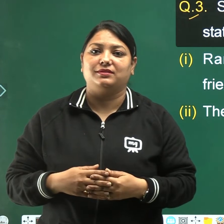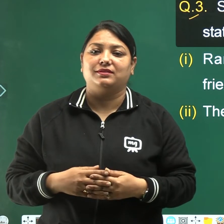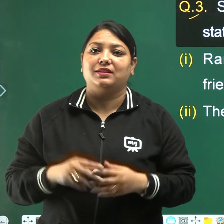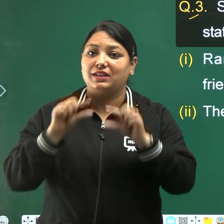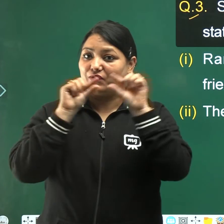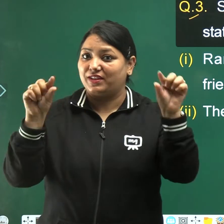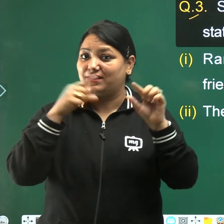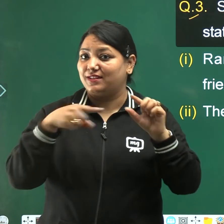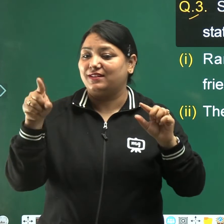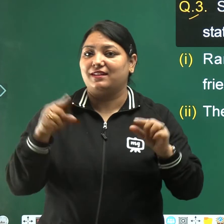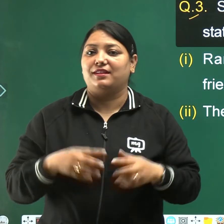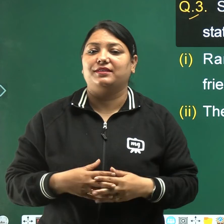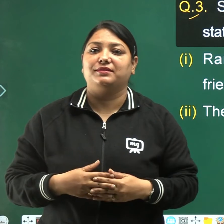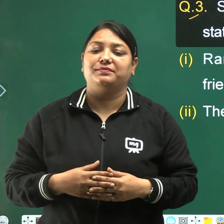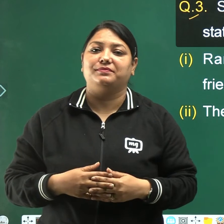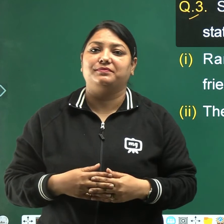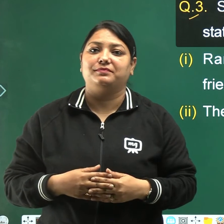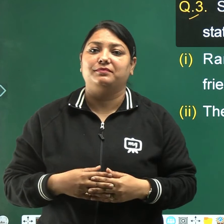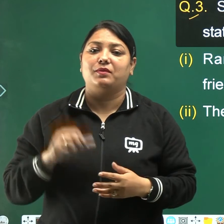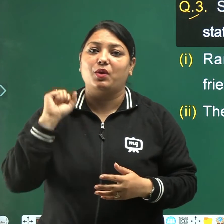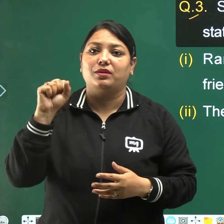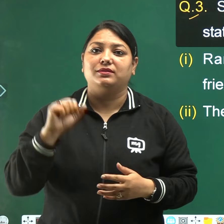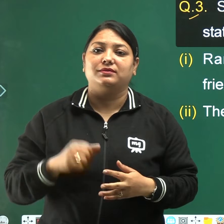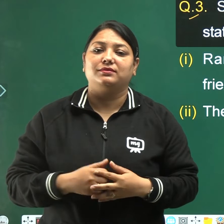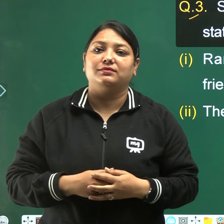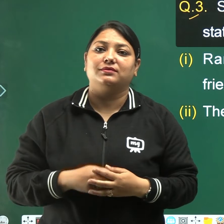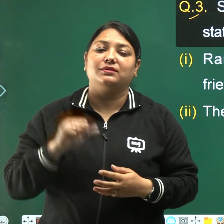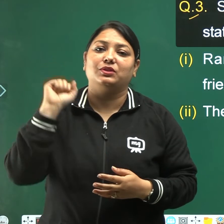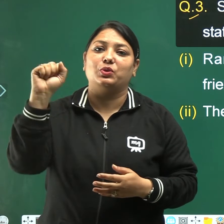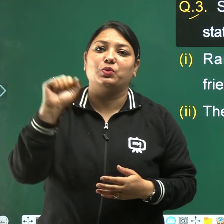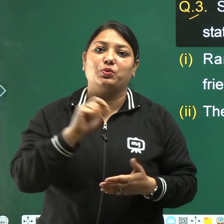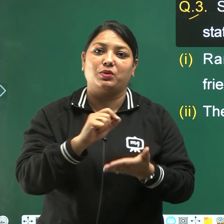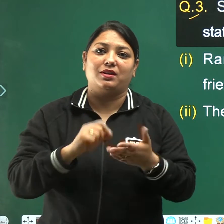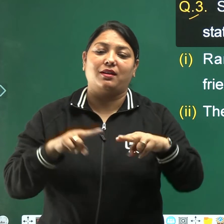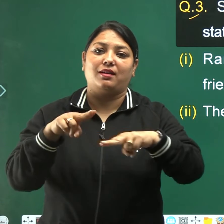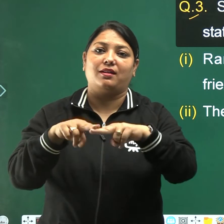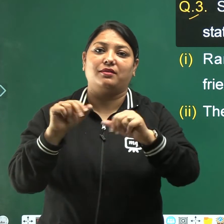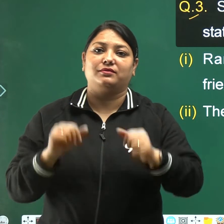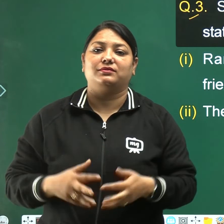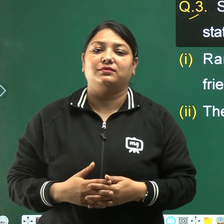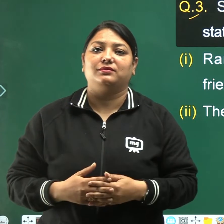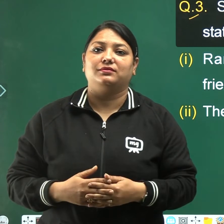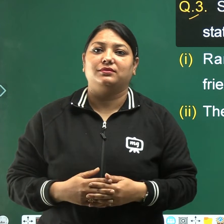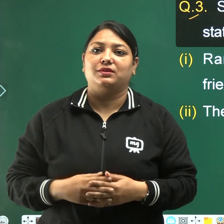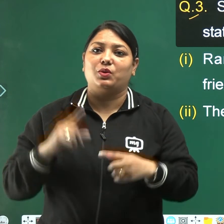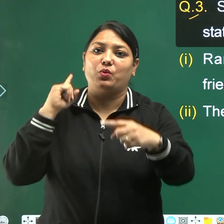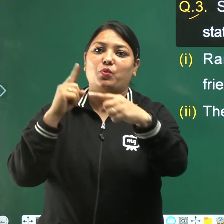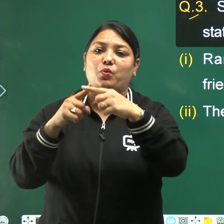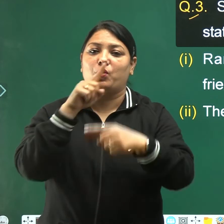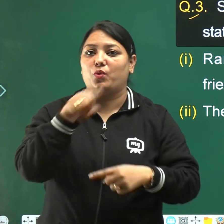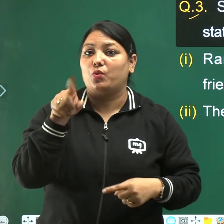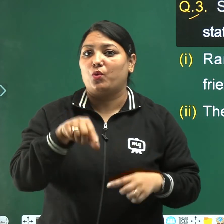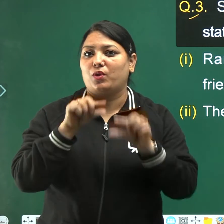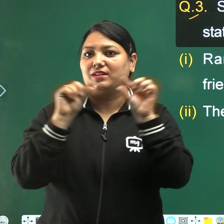sentence is correct or you will write F for wrong sentence,